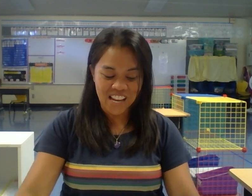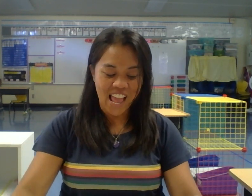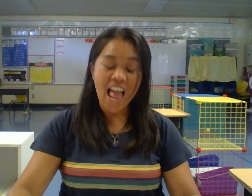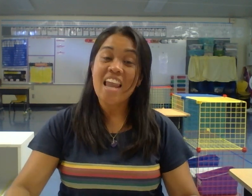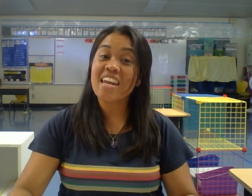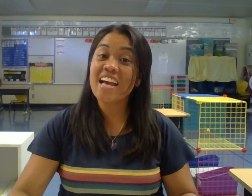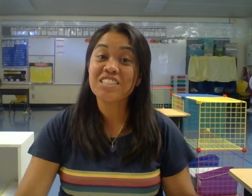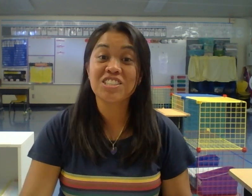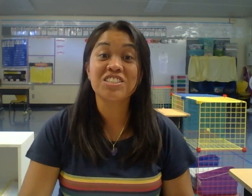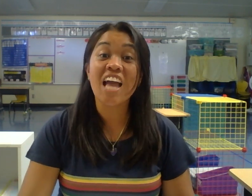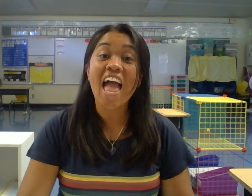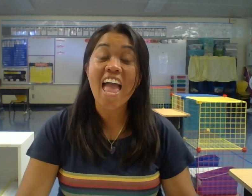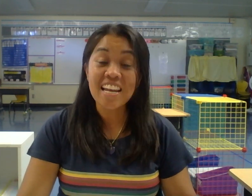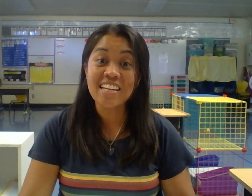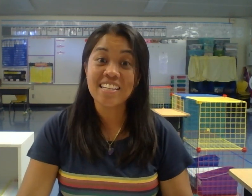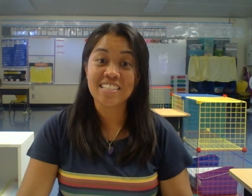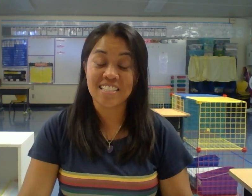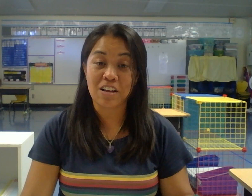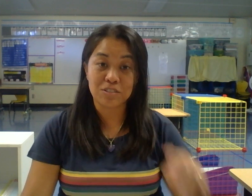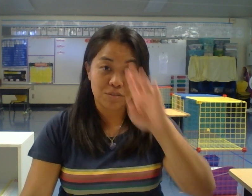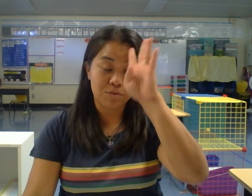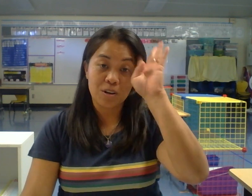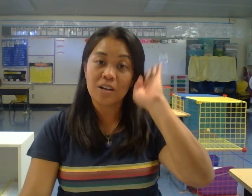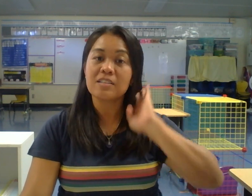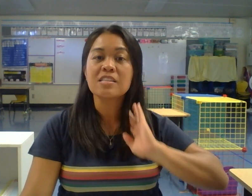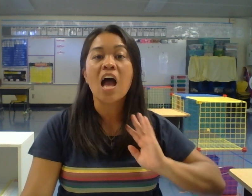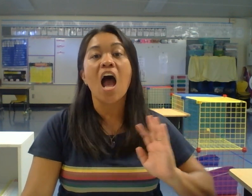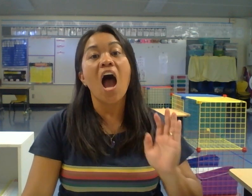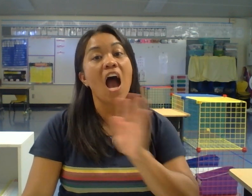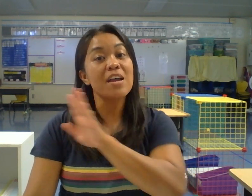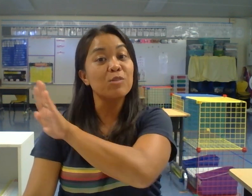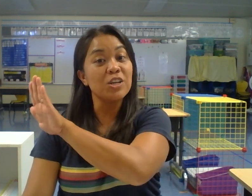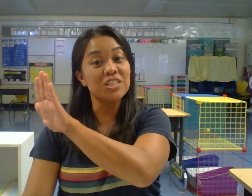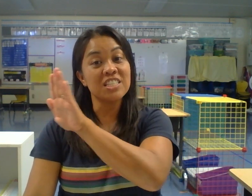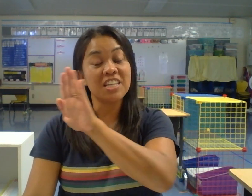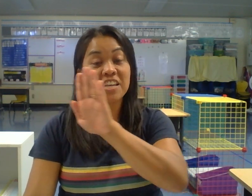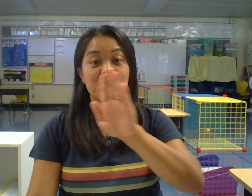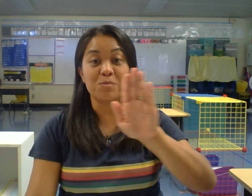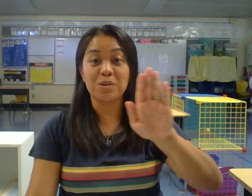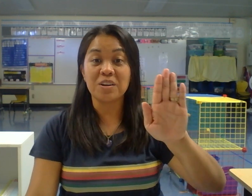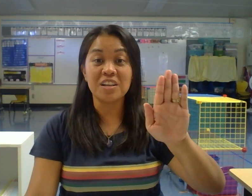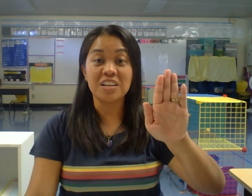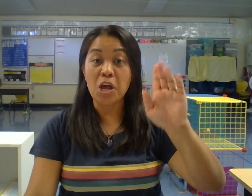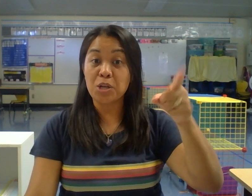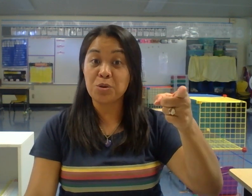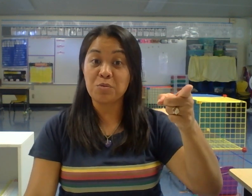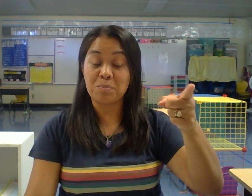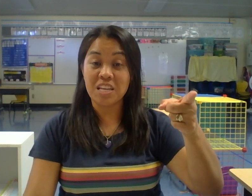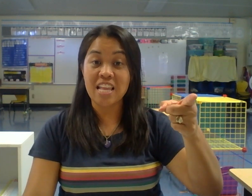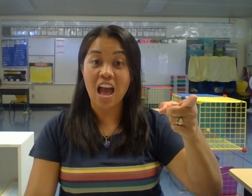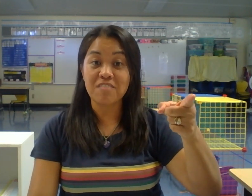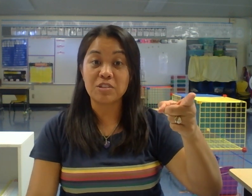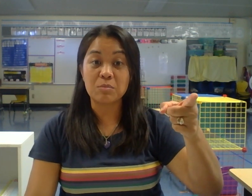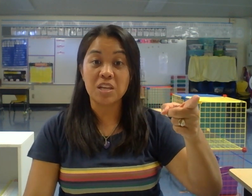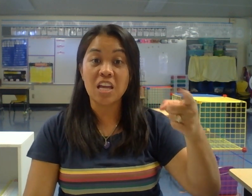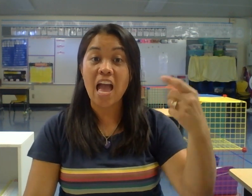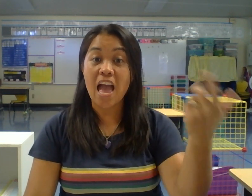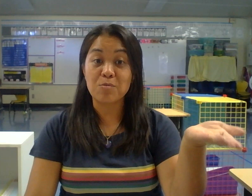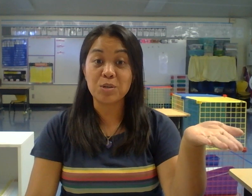Let's do the ending sound of words. I'm going to say a word. You repeat after me and we